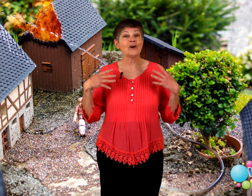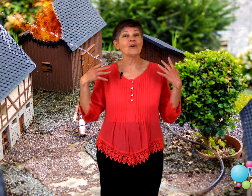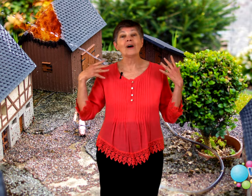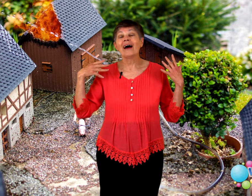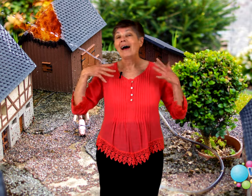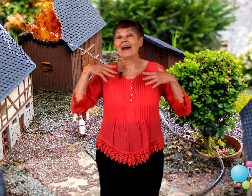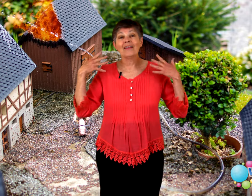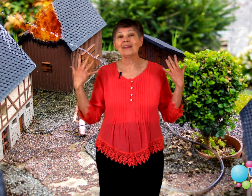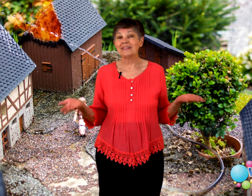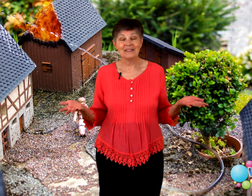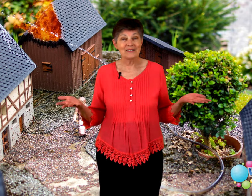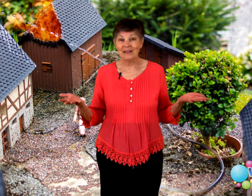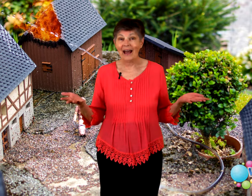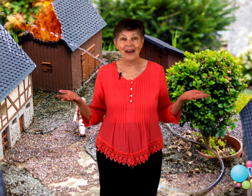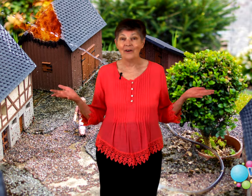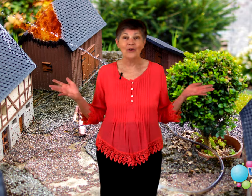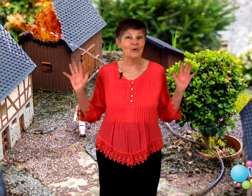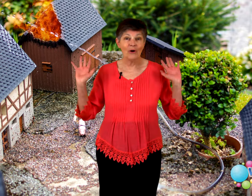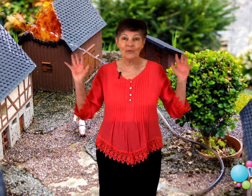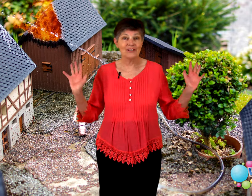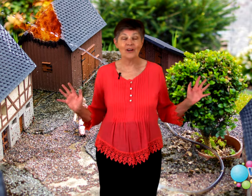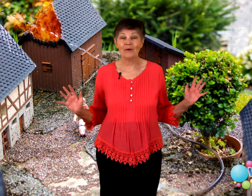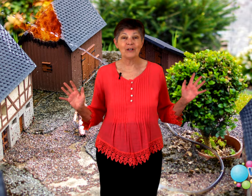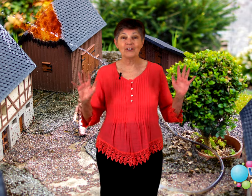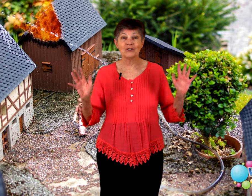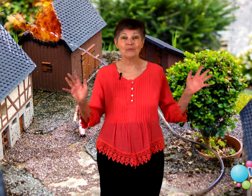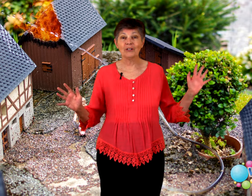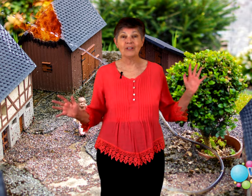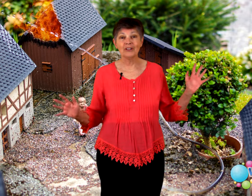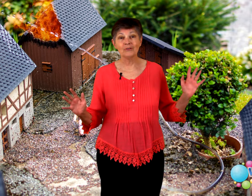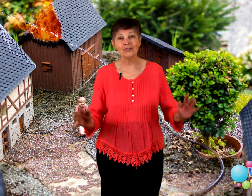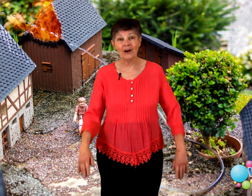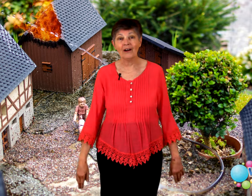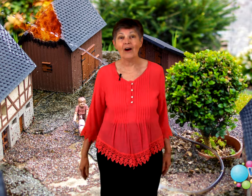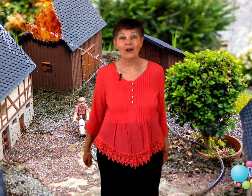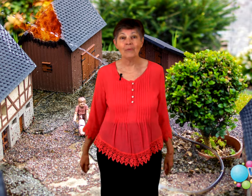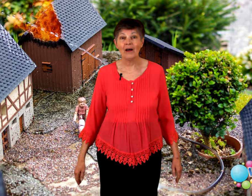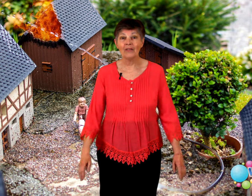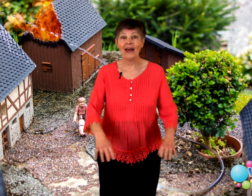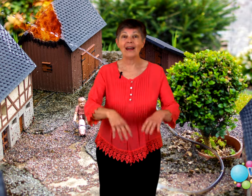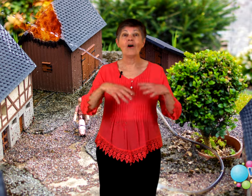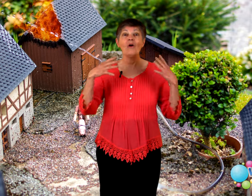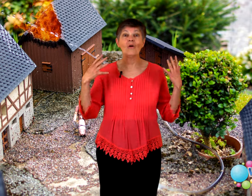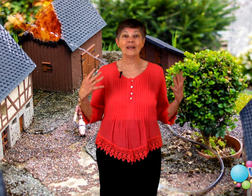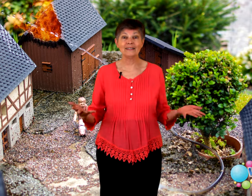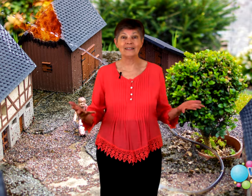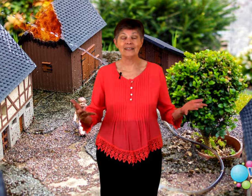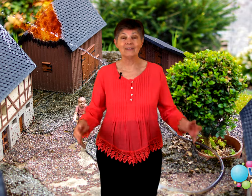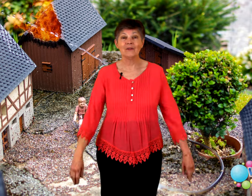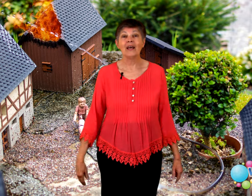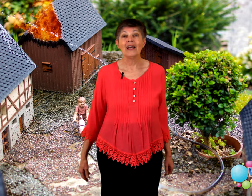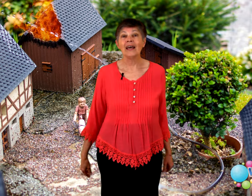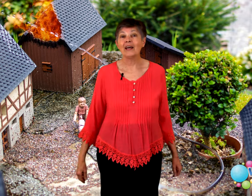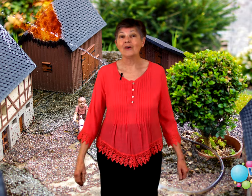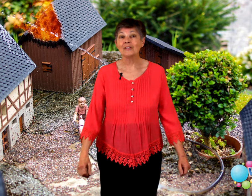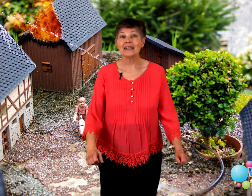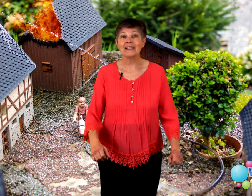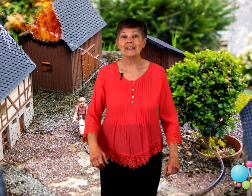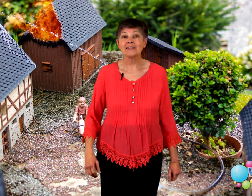So I don't know who wrote this song but it's just really a cute song all about that whole incident. And it goes like this.